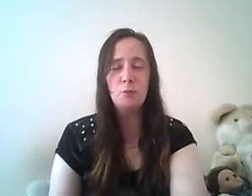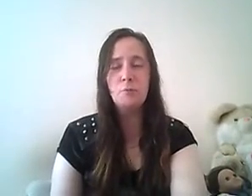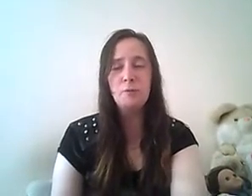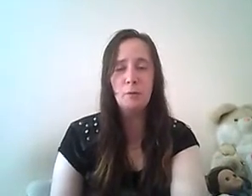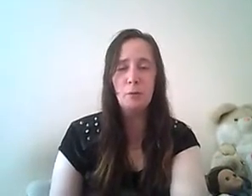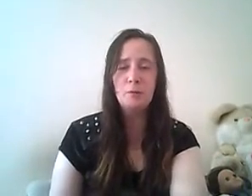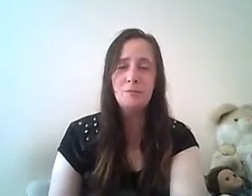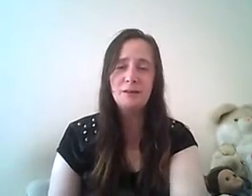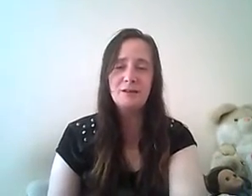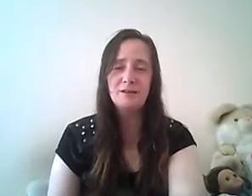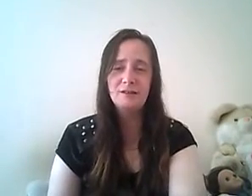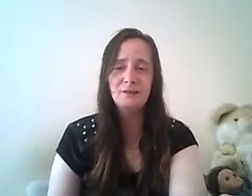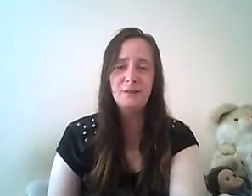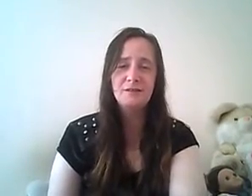woman a woman Peter he would